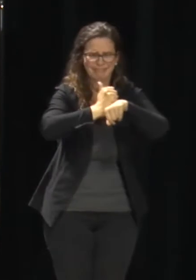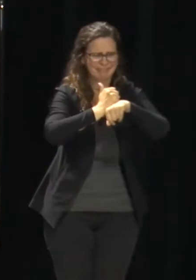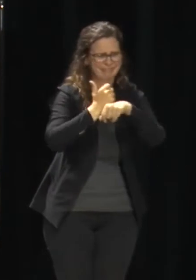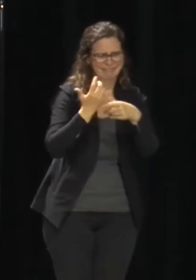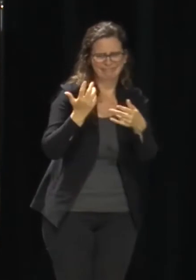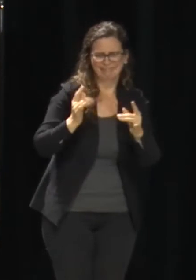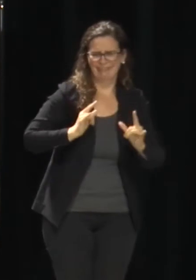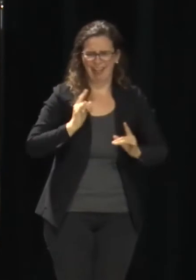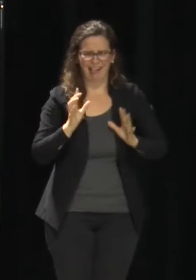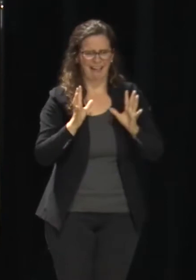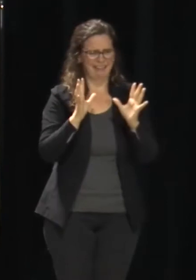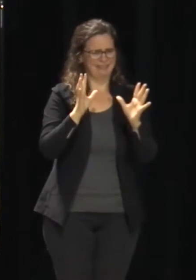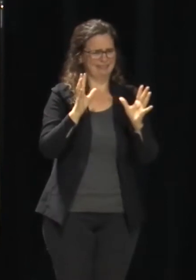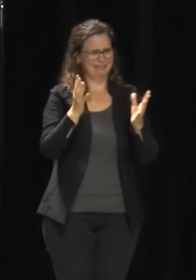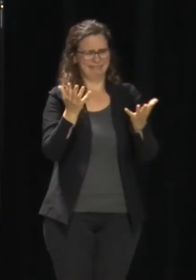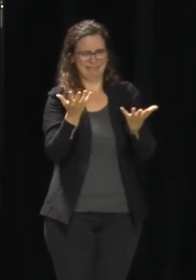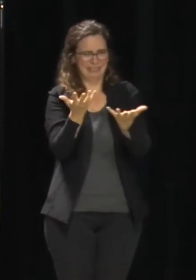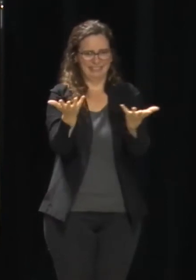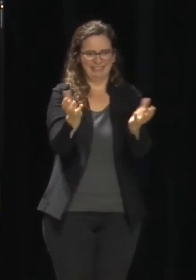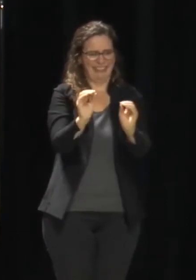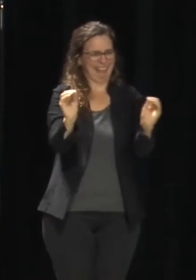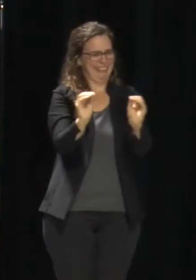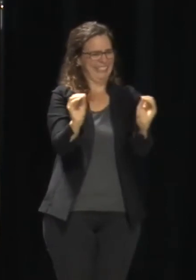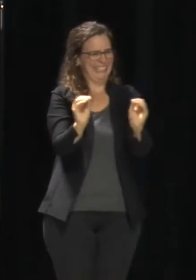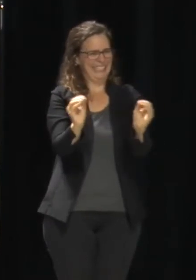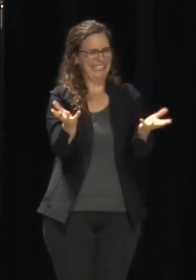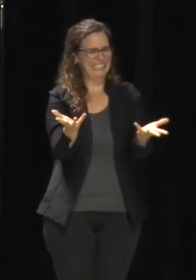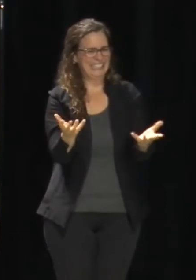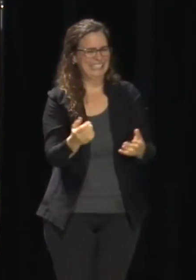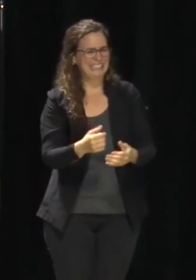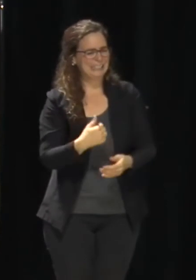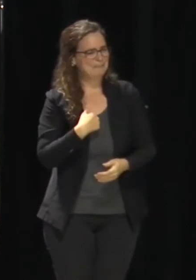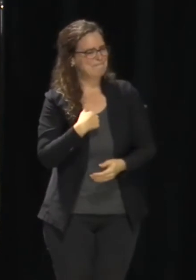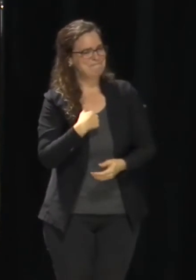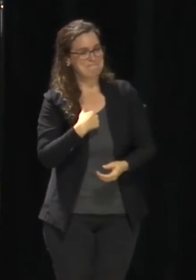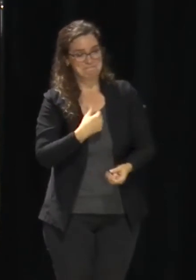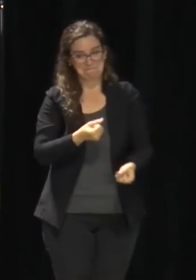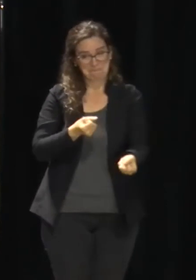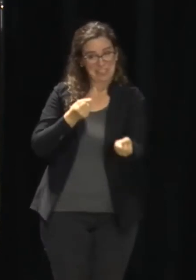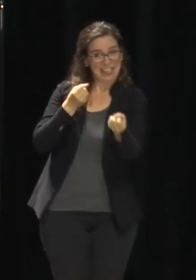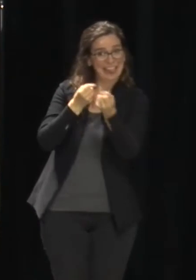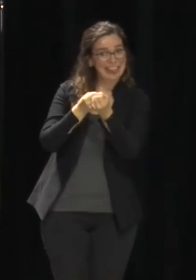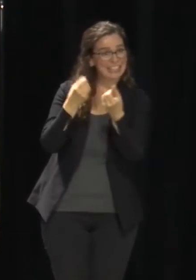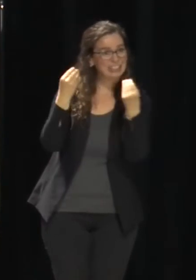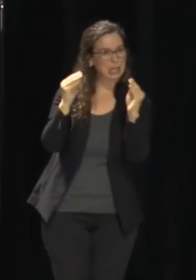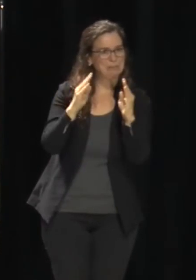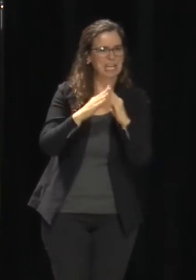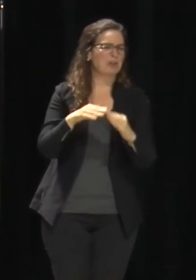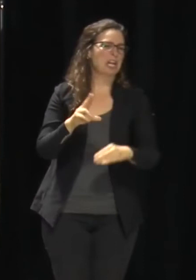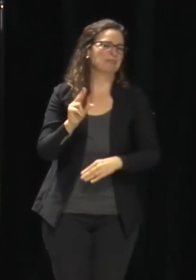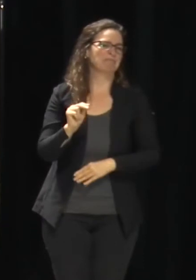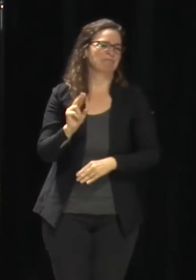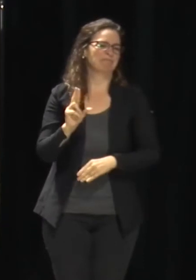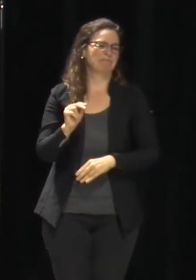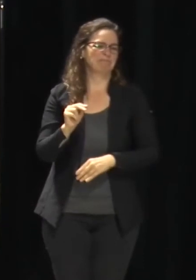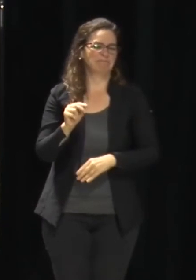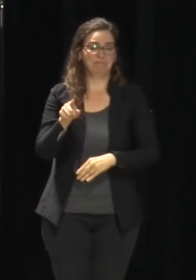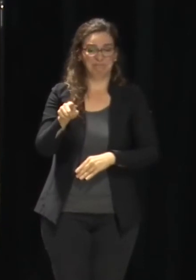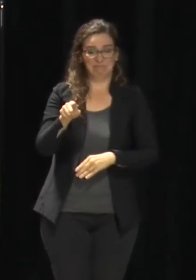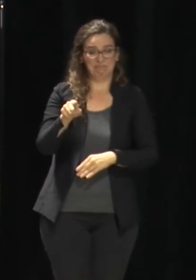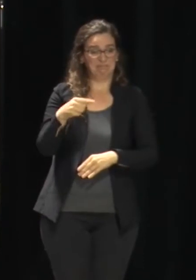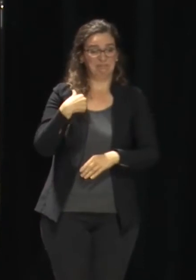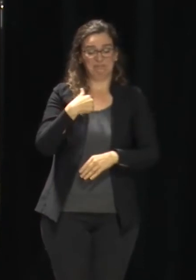And what we did is we took them into court. We beat them in court. We kept on pushing them. were going to take the property